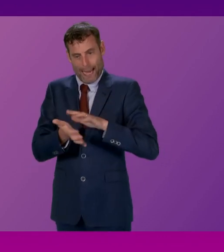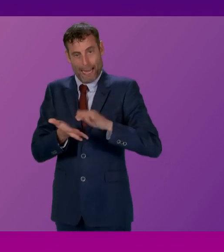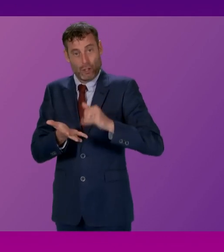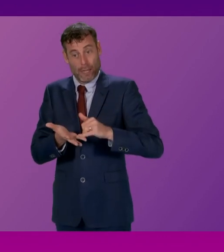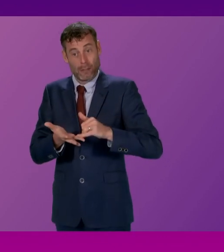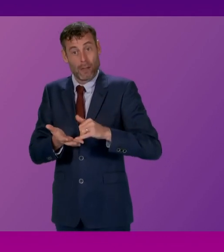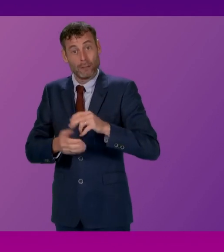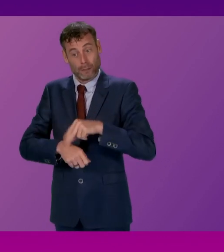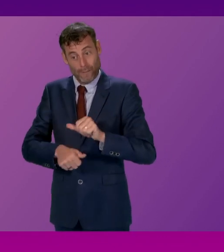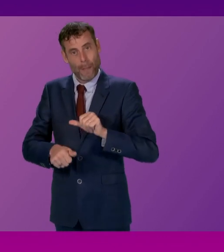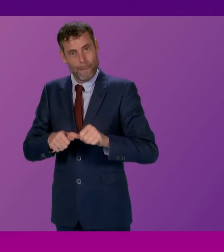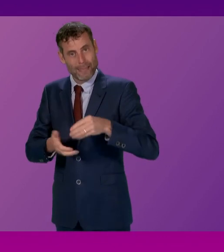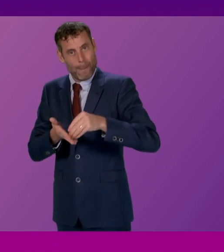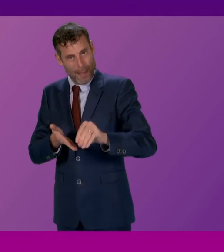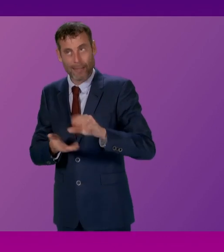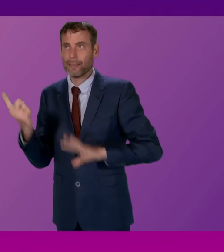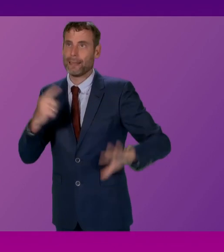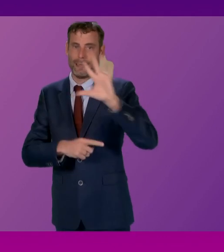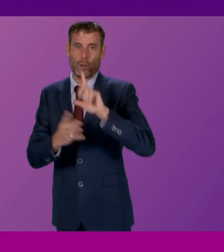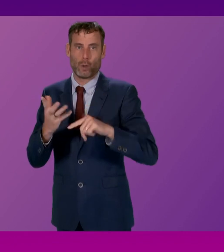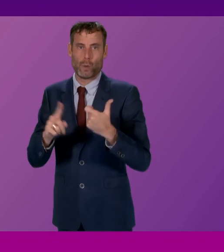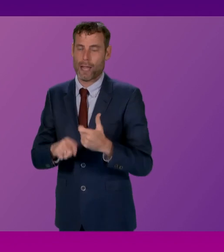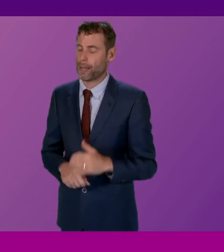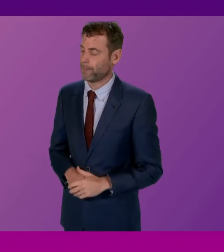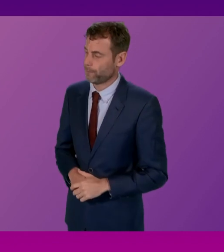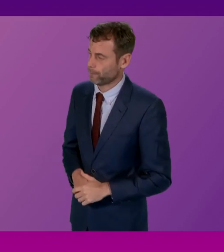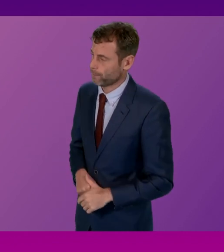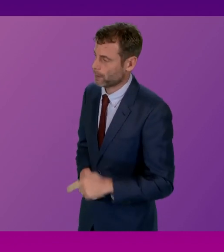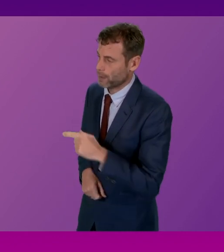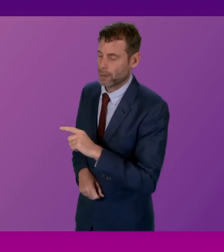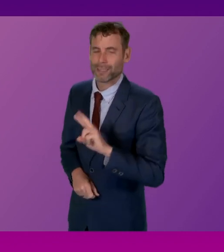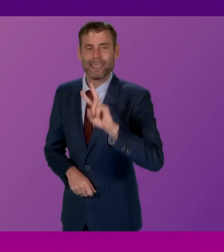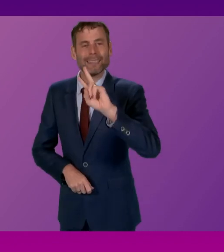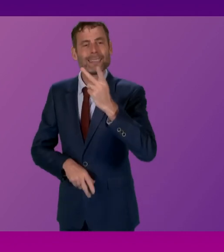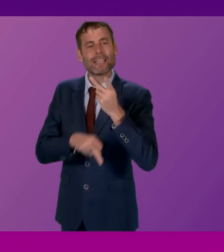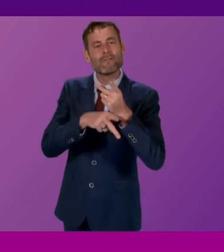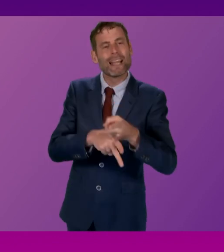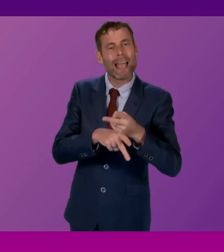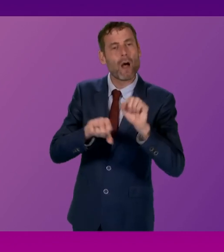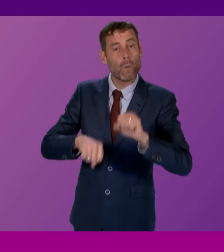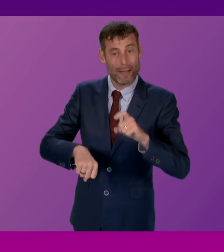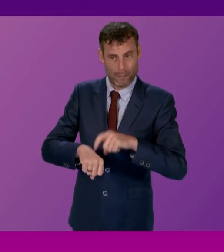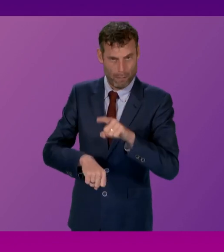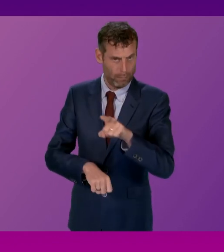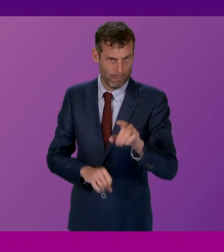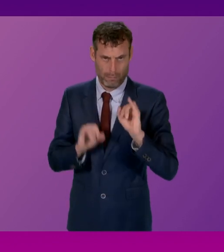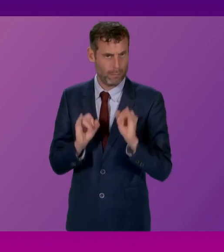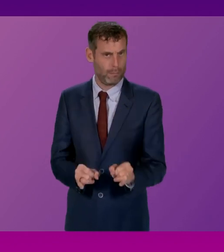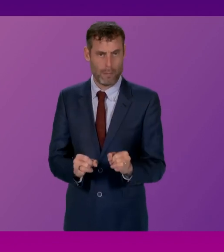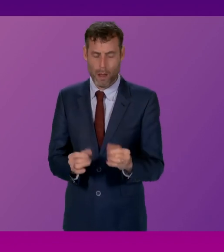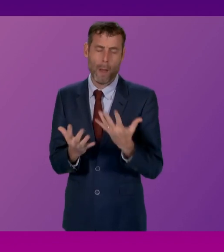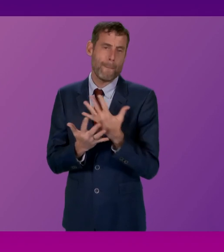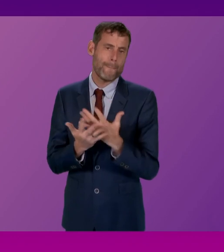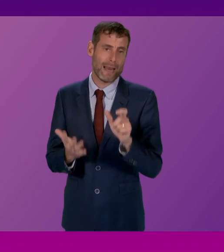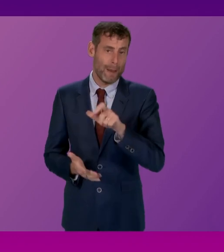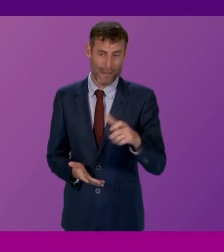Given the unacceptably long secondary care wait times, desperate patients are forced to continue